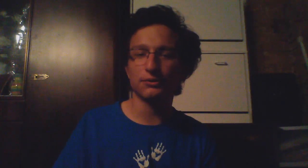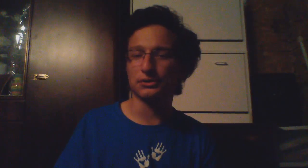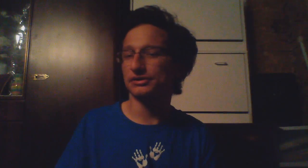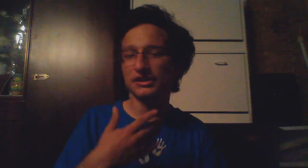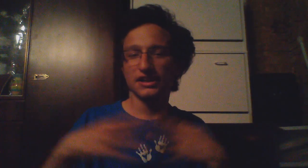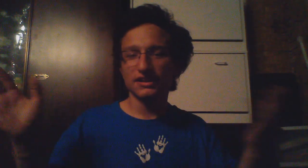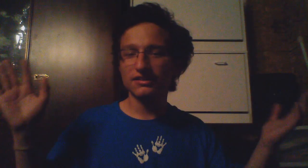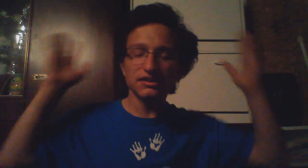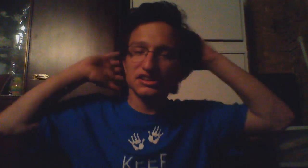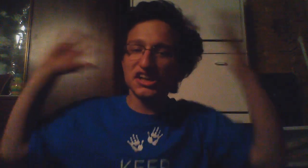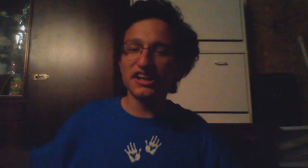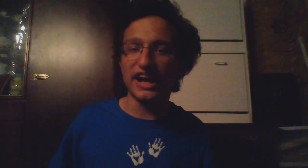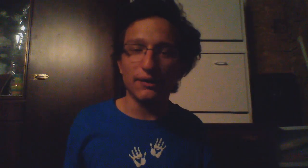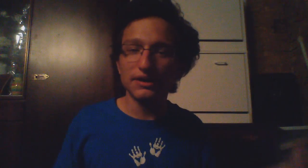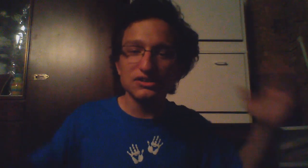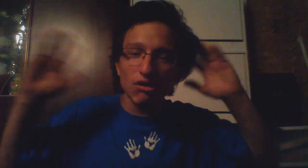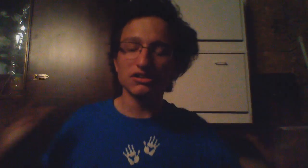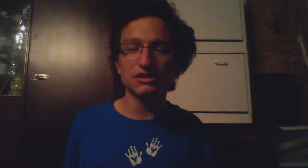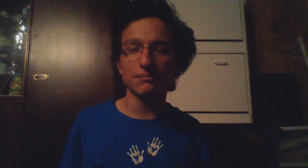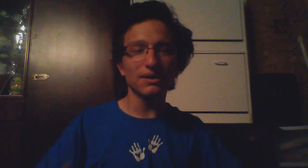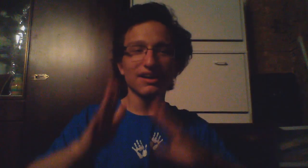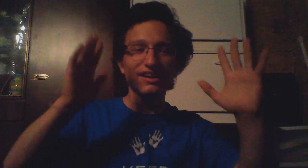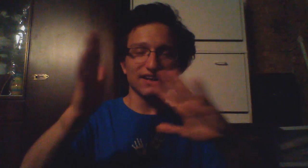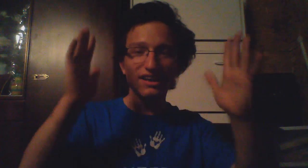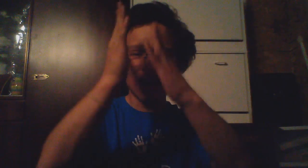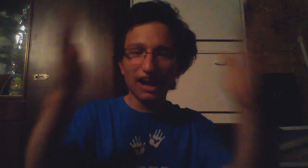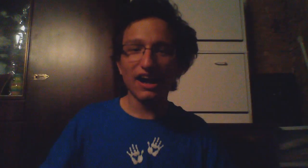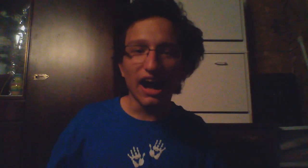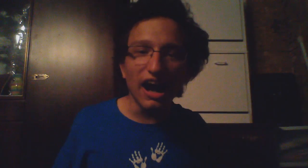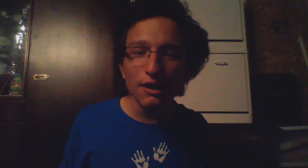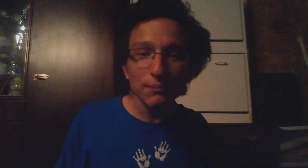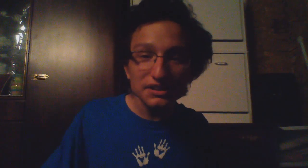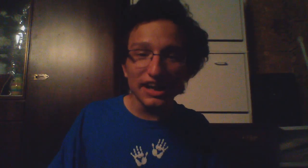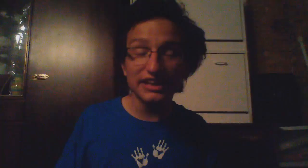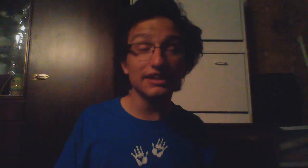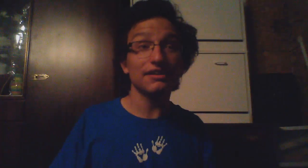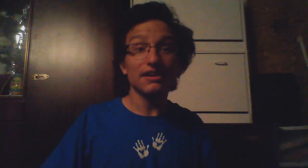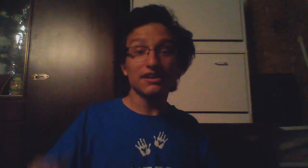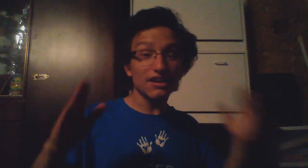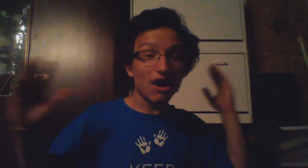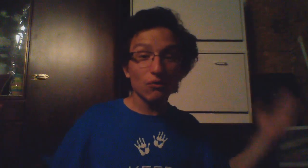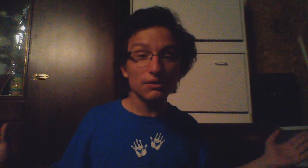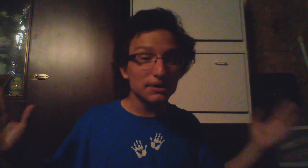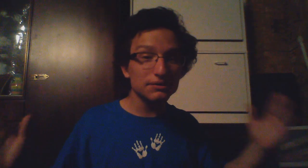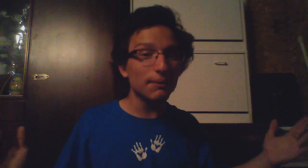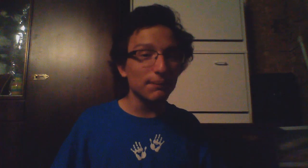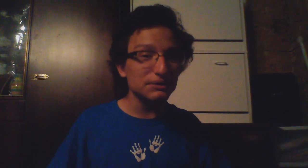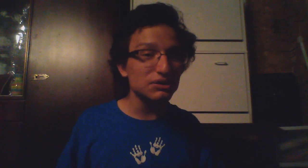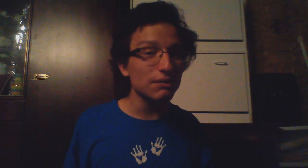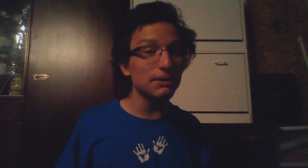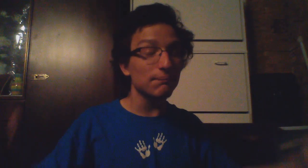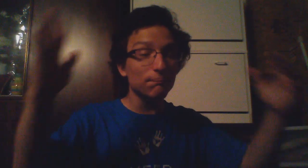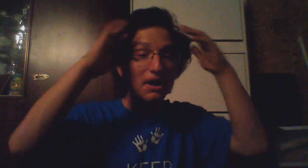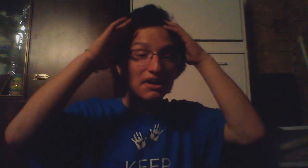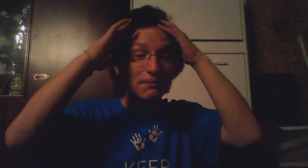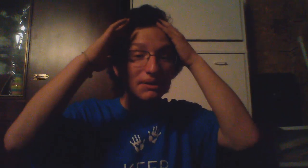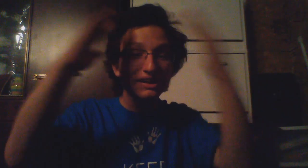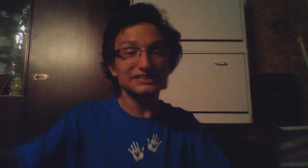horse you check it out it's awesome I am excited not only because my parents are coming but because